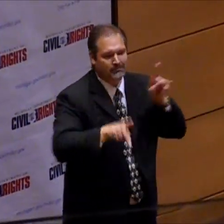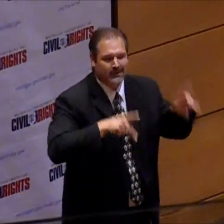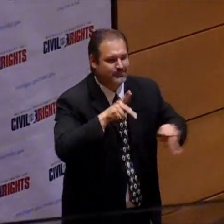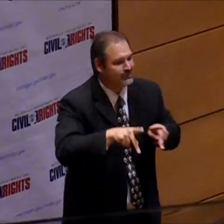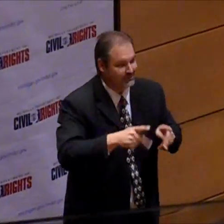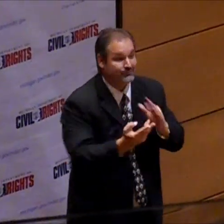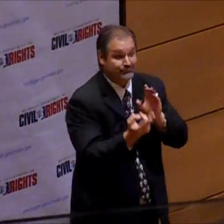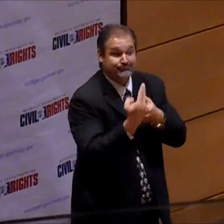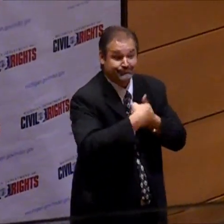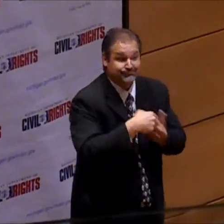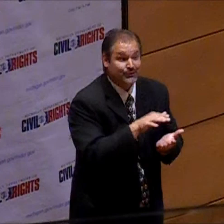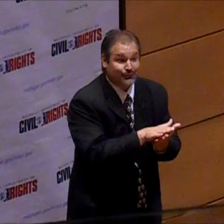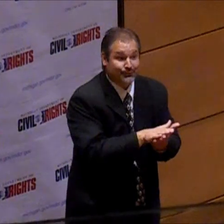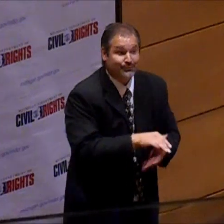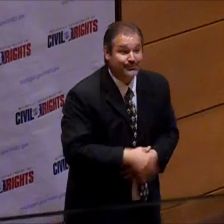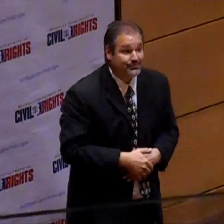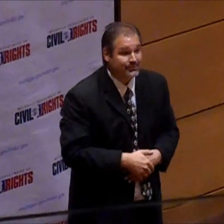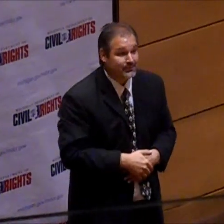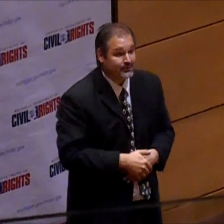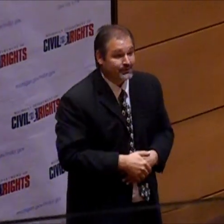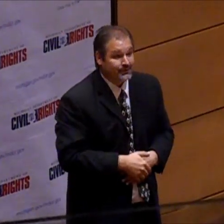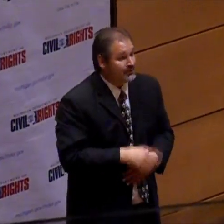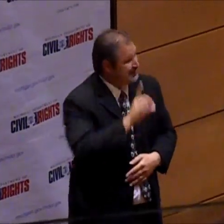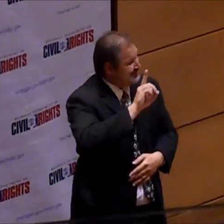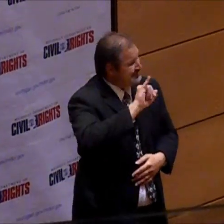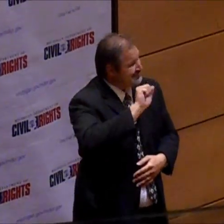be recruiting these people. Get them to join your schools.